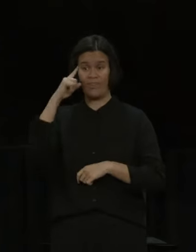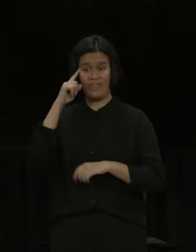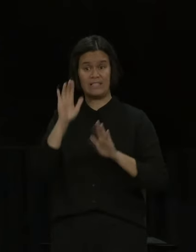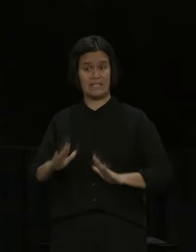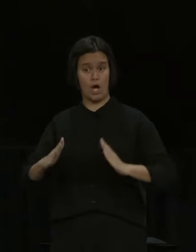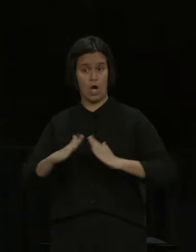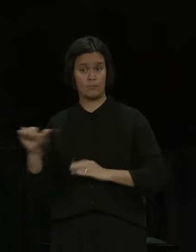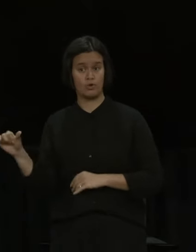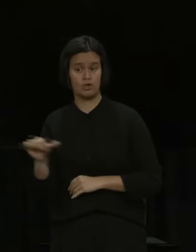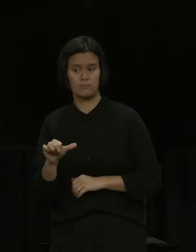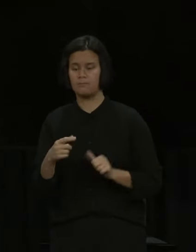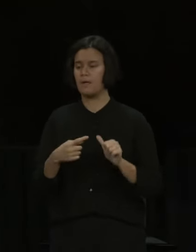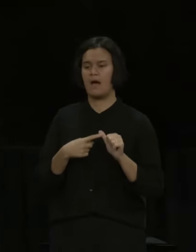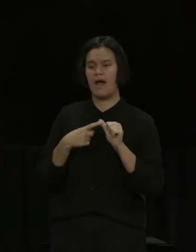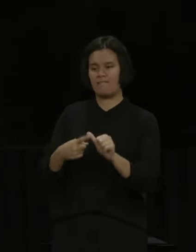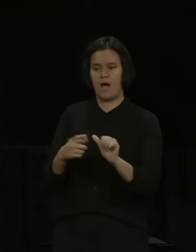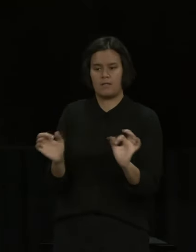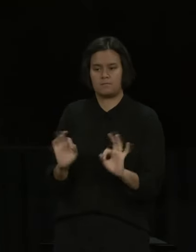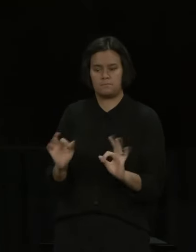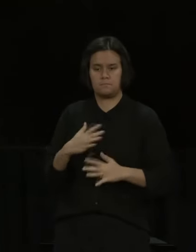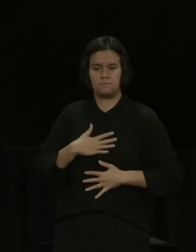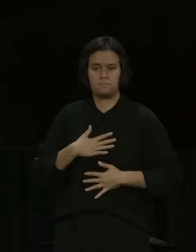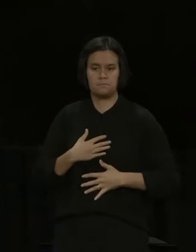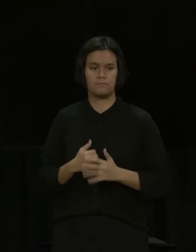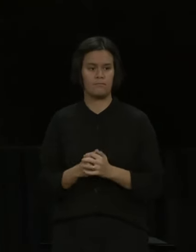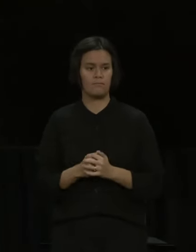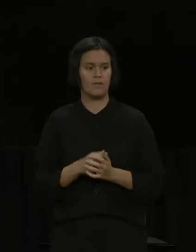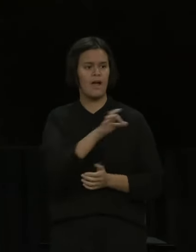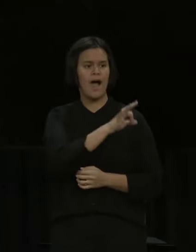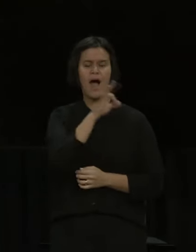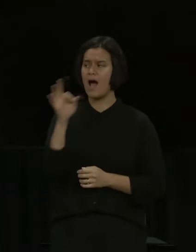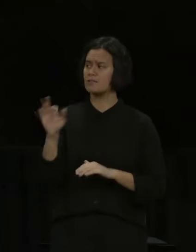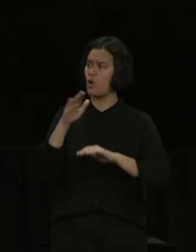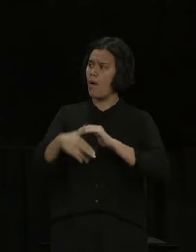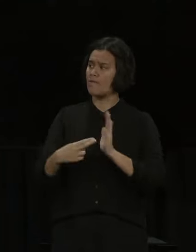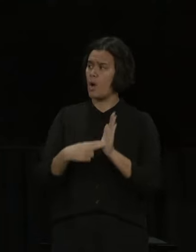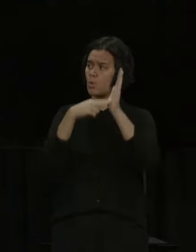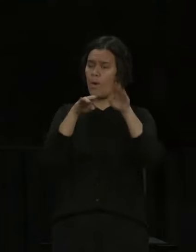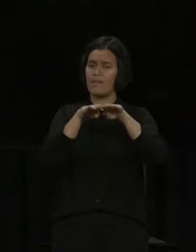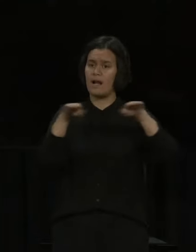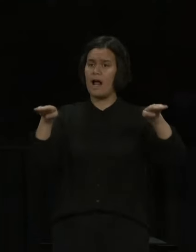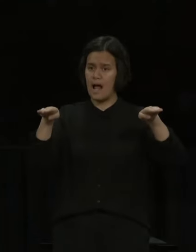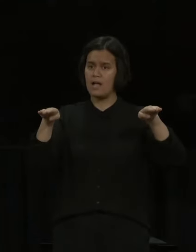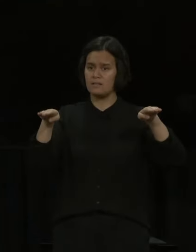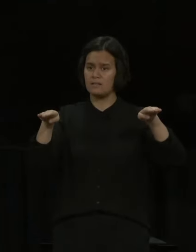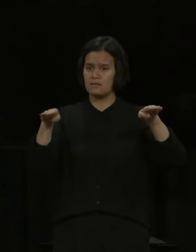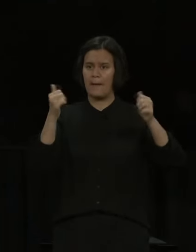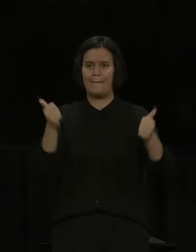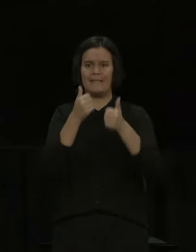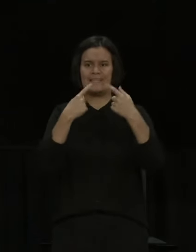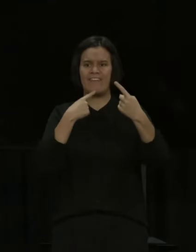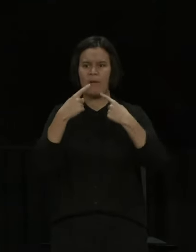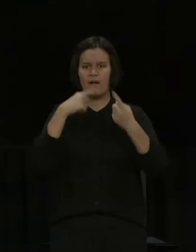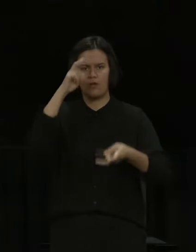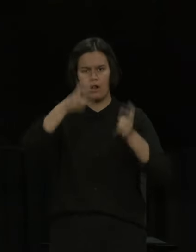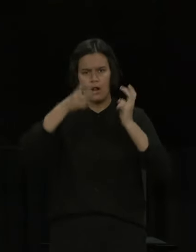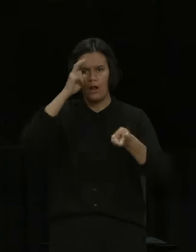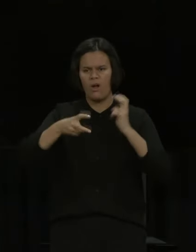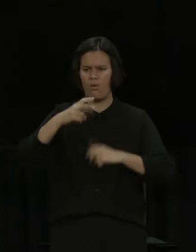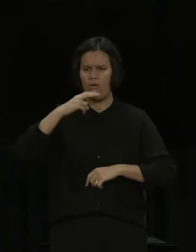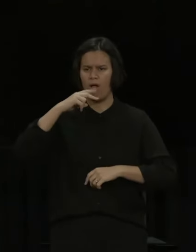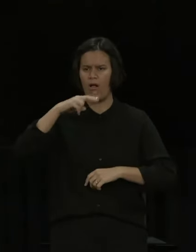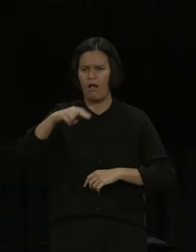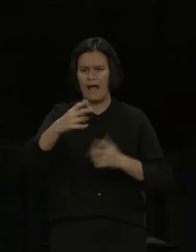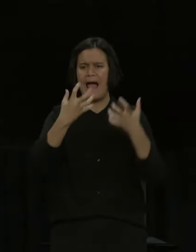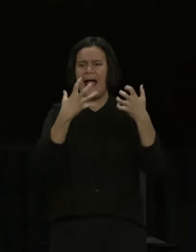Also just back on Northland they like you indicated there's a lot of misinformation there. There was also a lot of